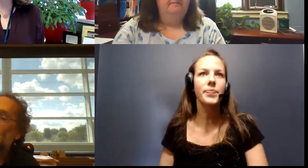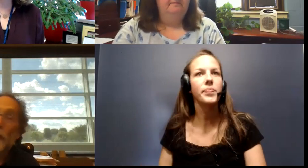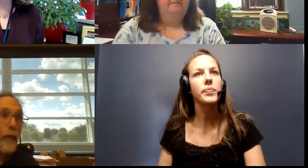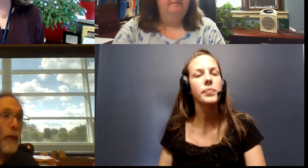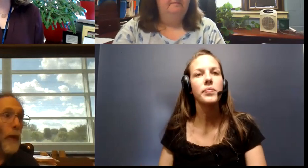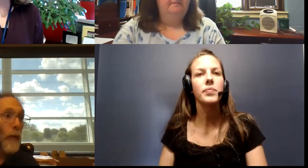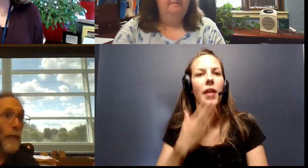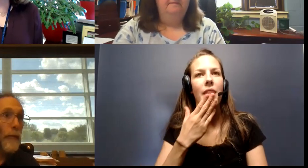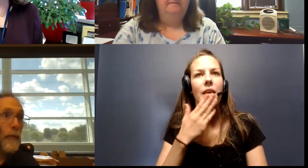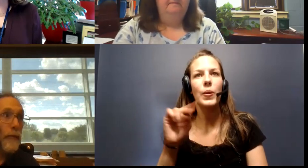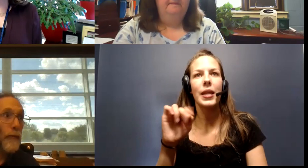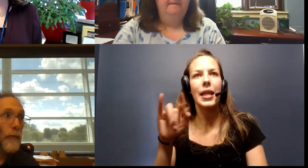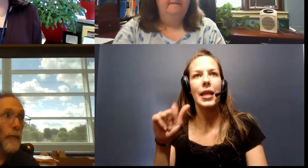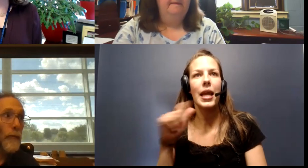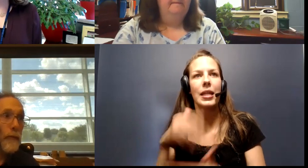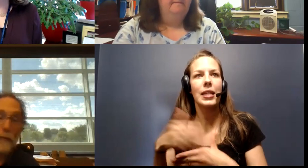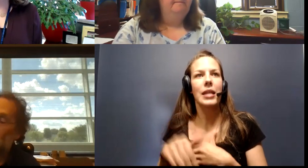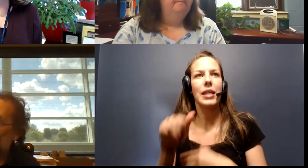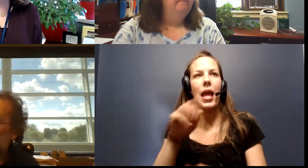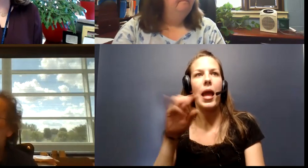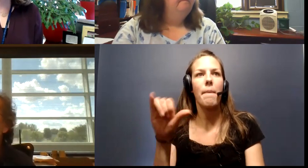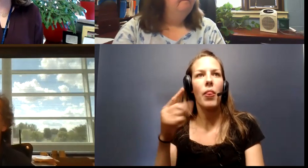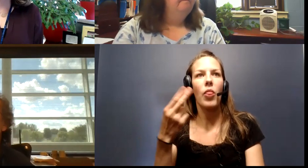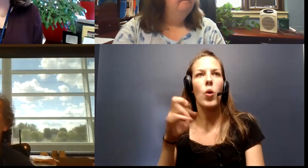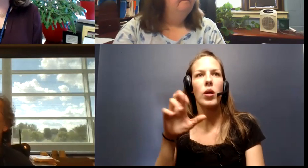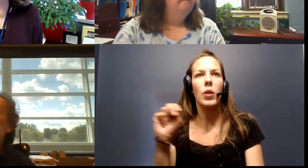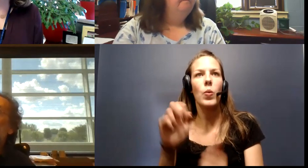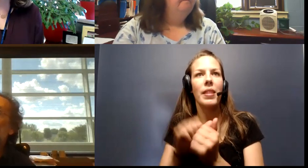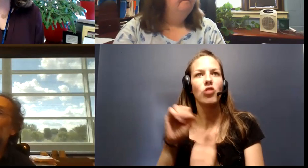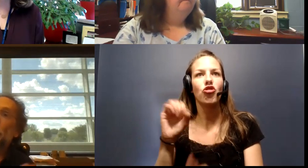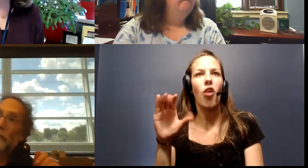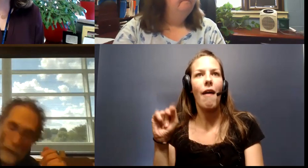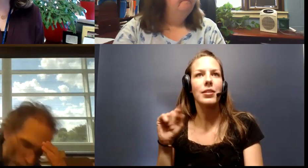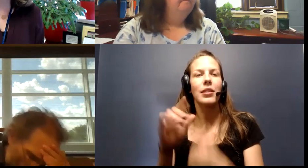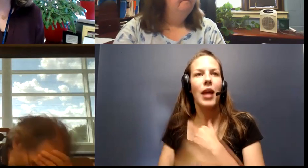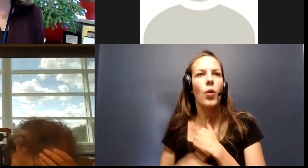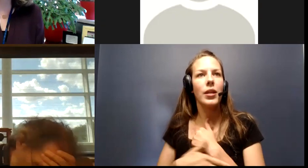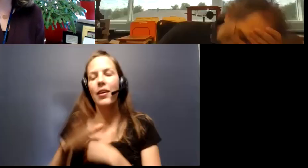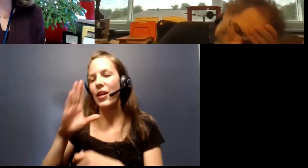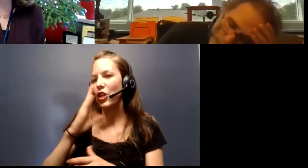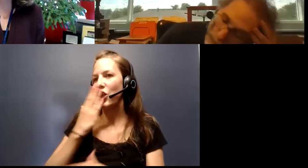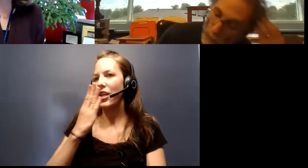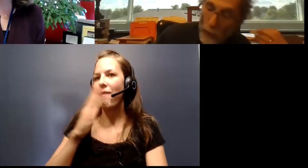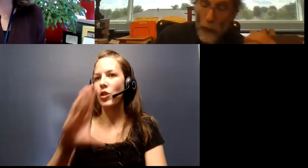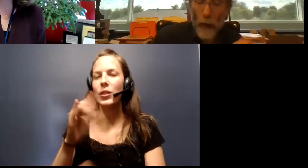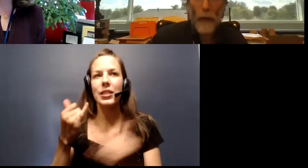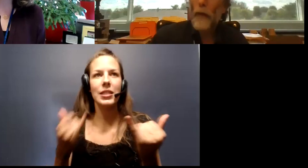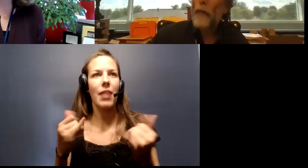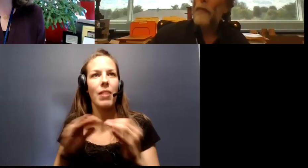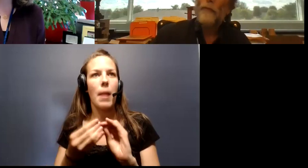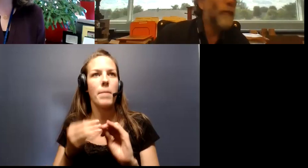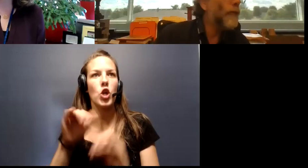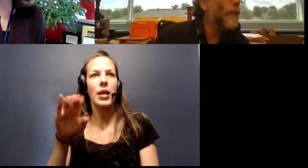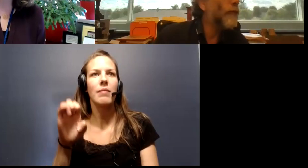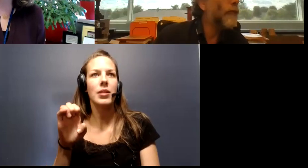Thank you, Nita. Next, we'll hear from Amy Thorson with the Scott County Health Department. Good afternoon. Today, the number of